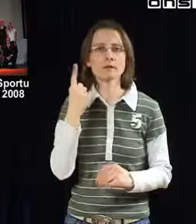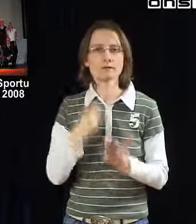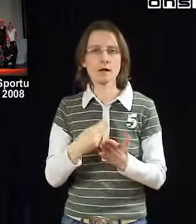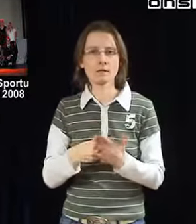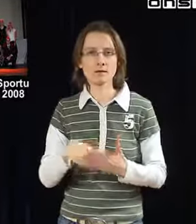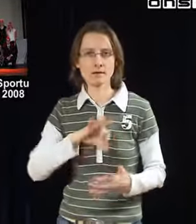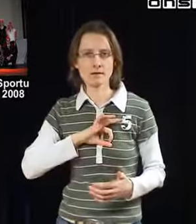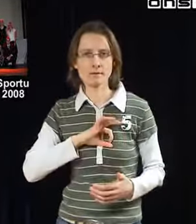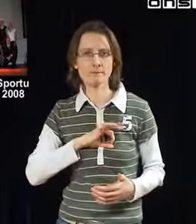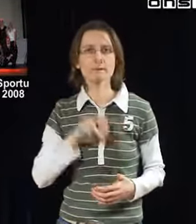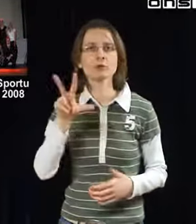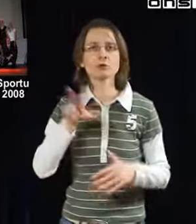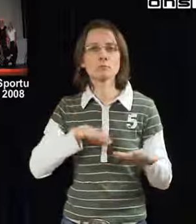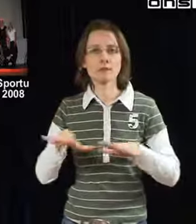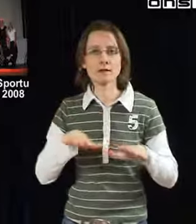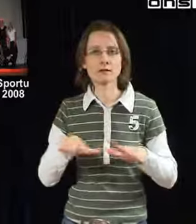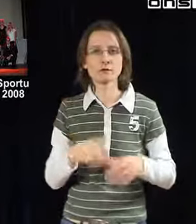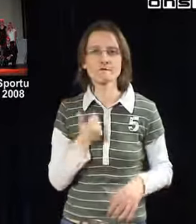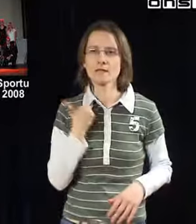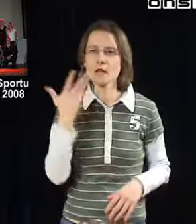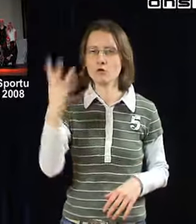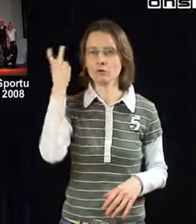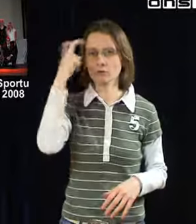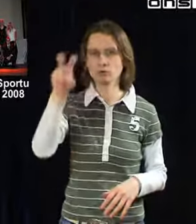what, I'm a hot star I'm